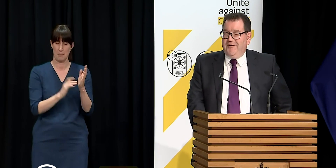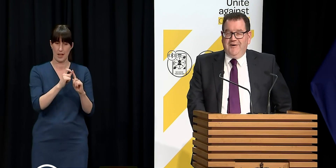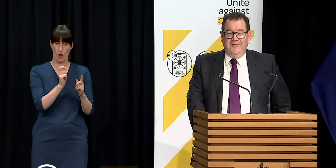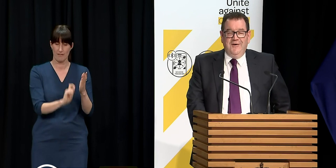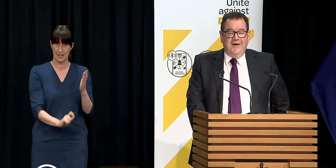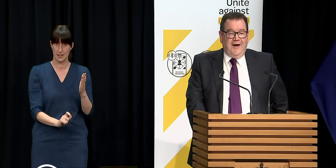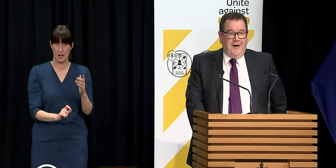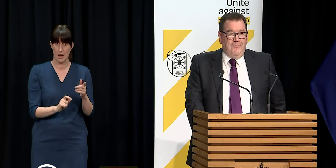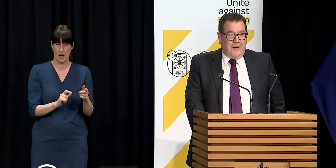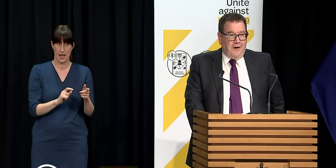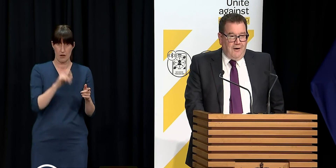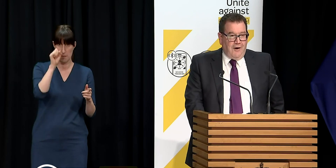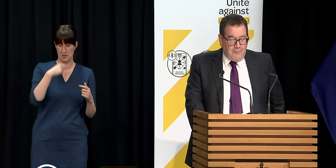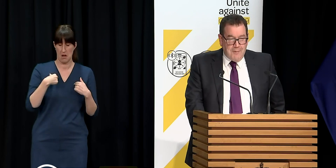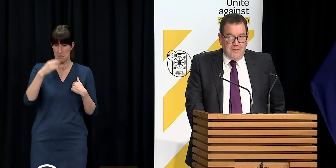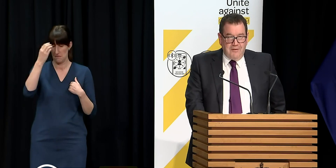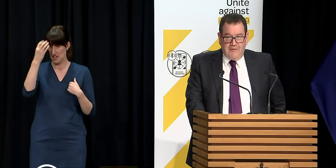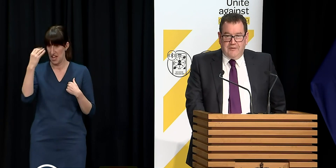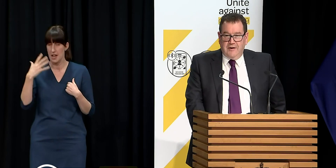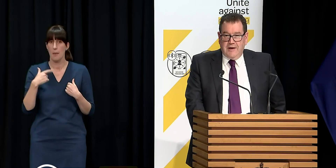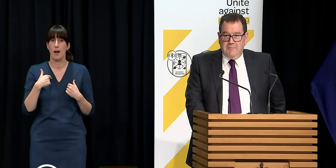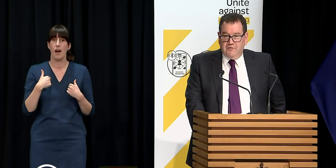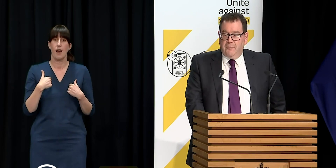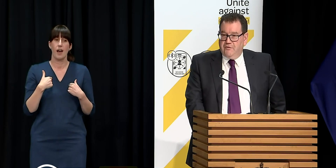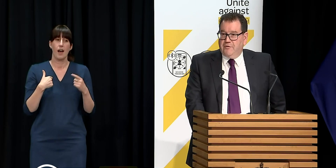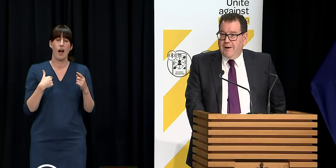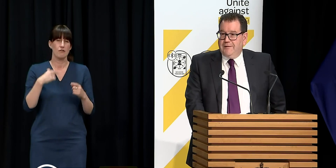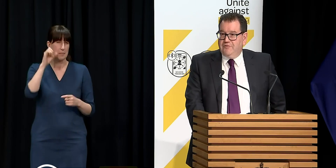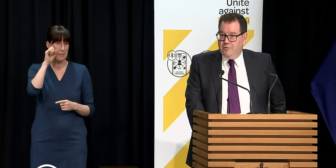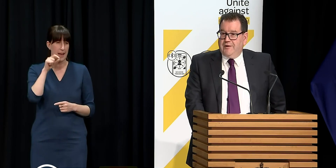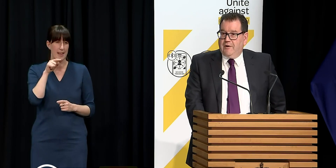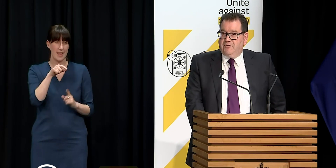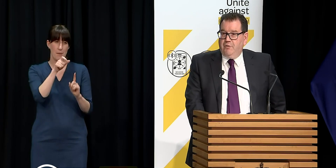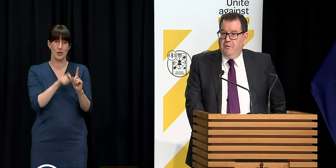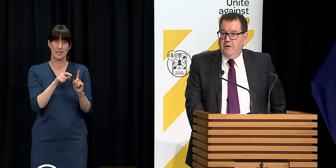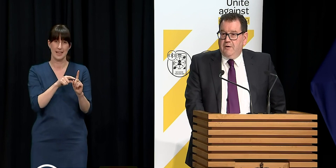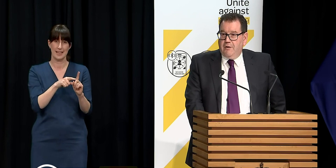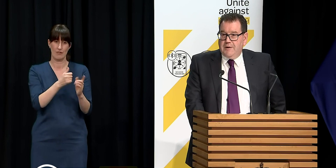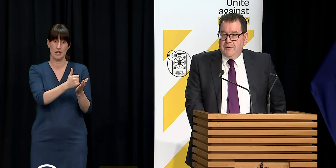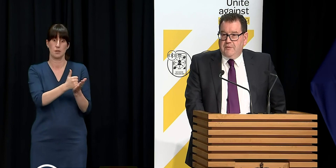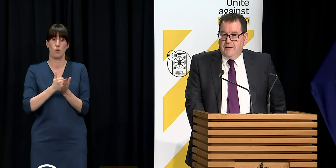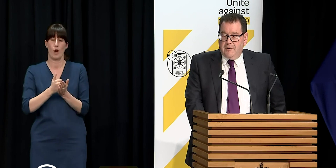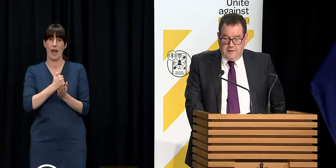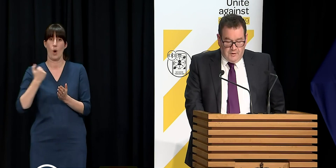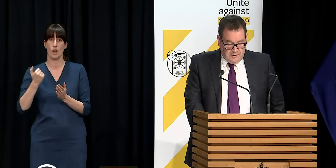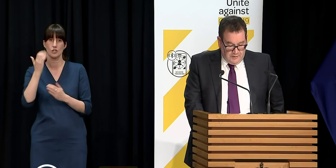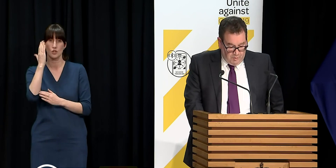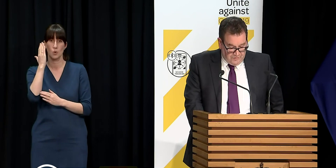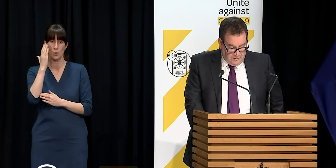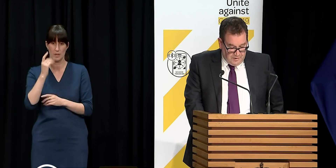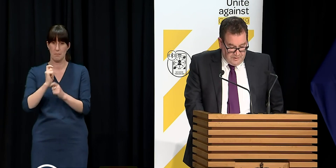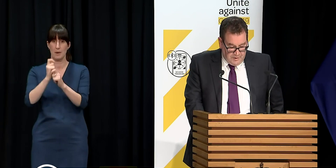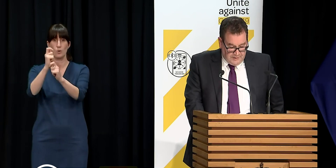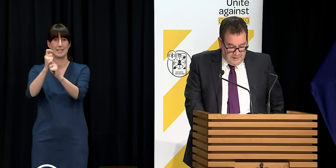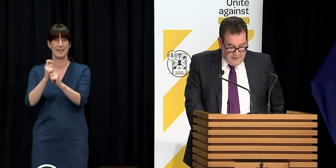better than I do, but I remember the fact that he was the person who made sure that our school got rebuilt in a community that